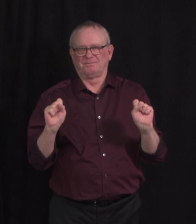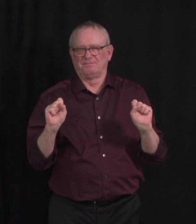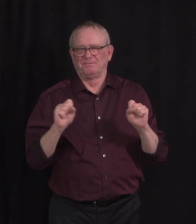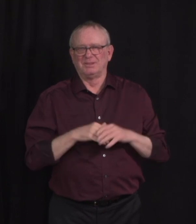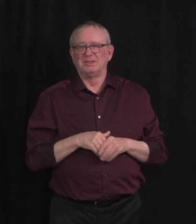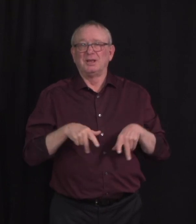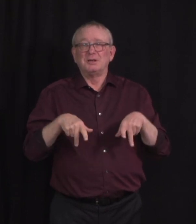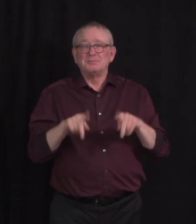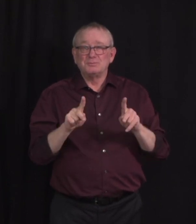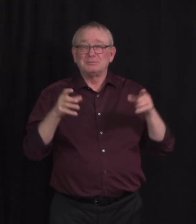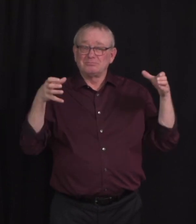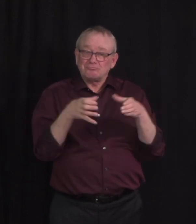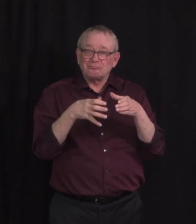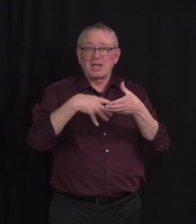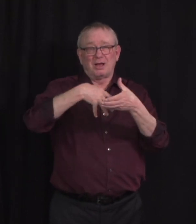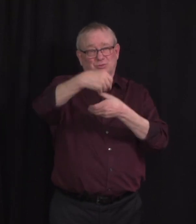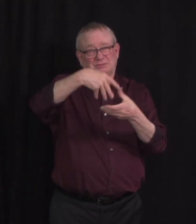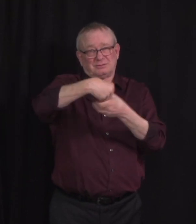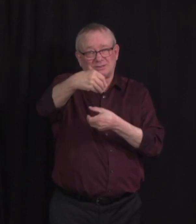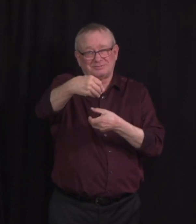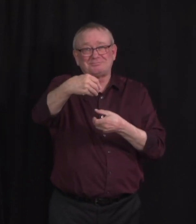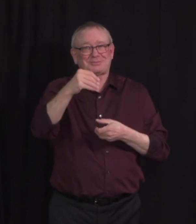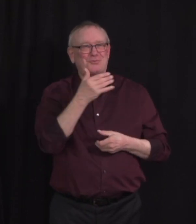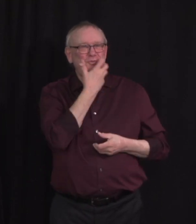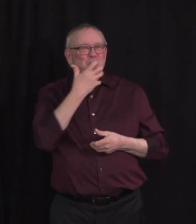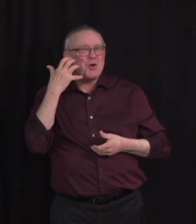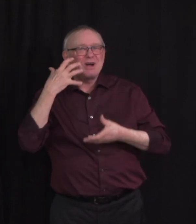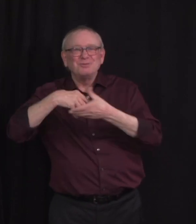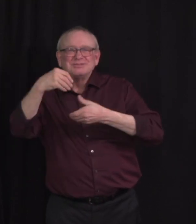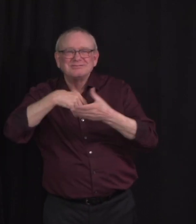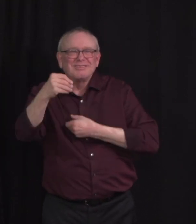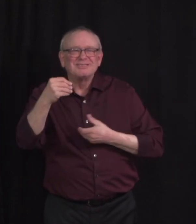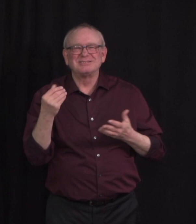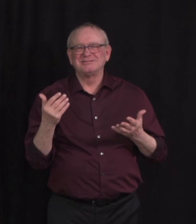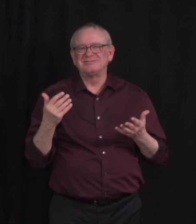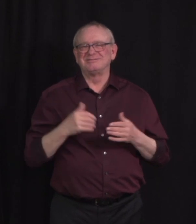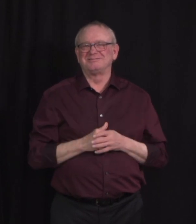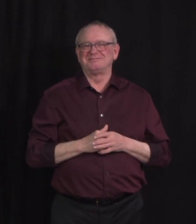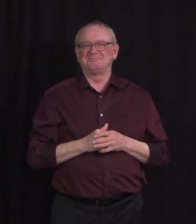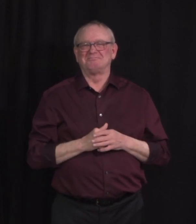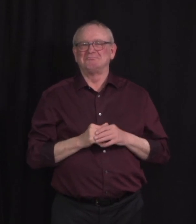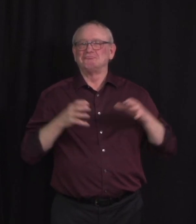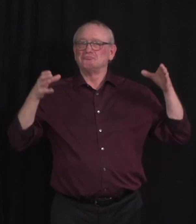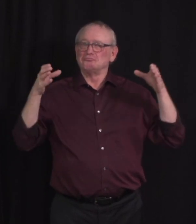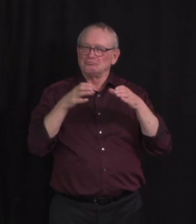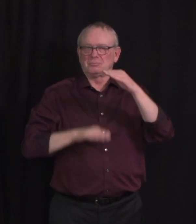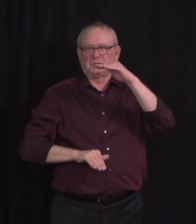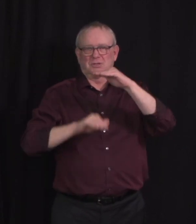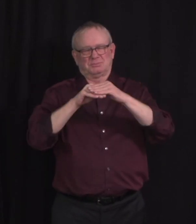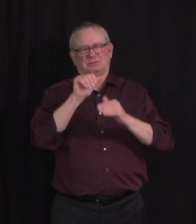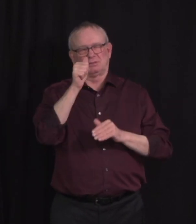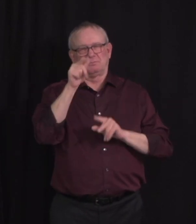especially as the weather warms up and the days are getting longer. Currently, we can gather with up to 10 people outdoors, but